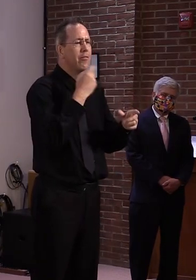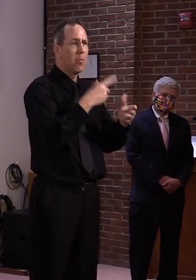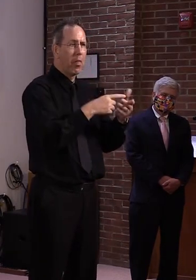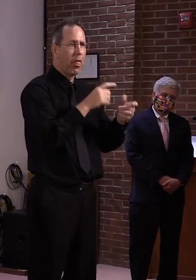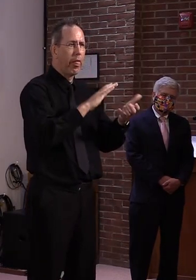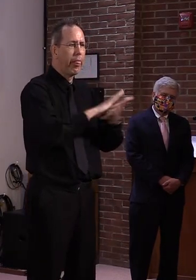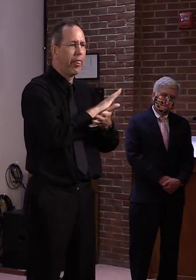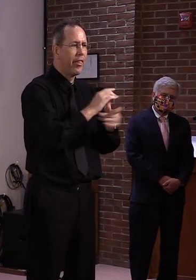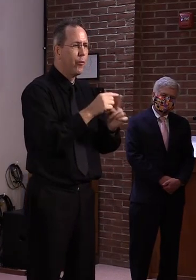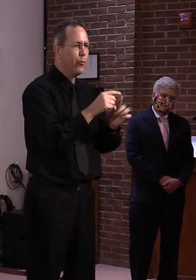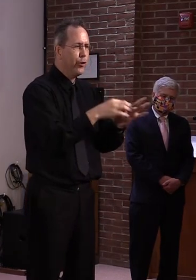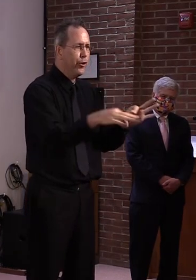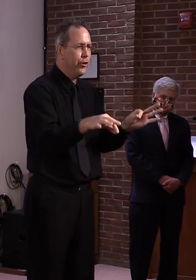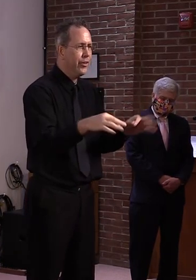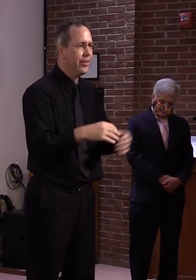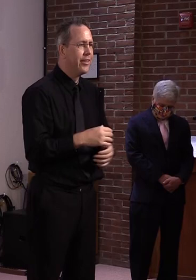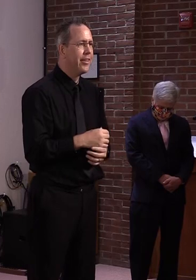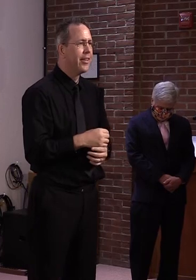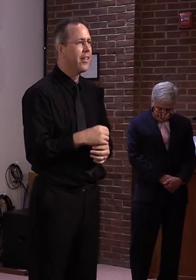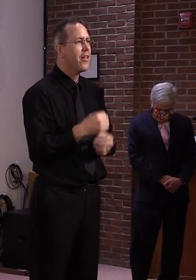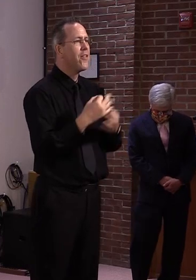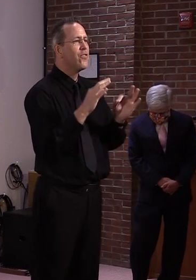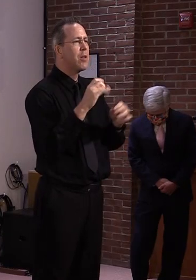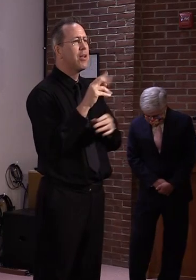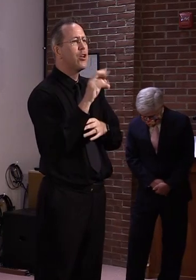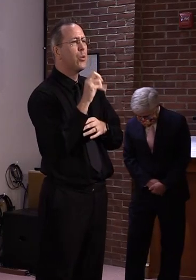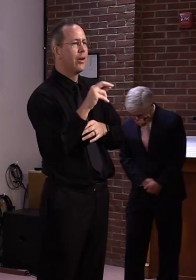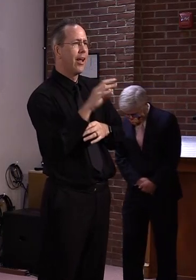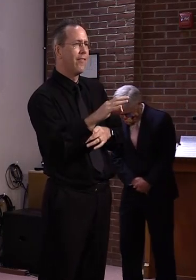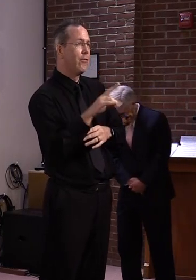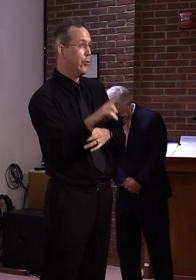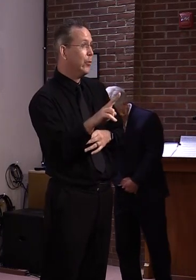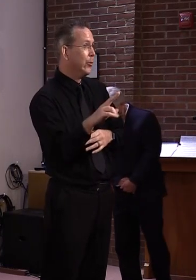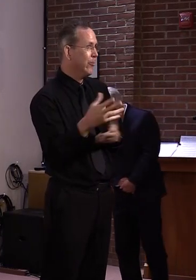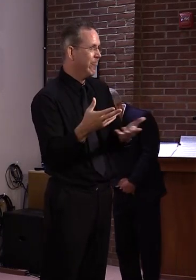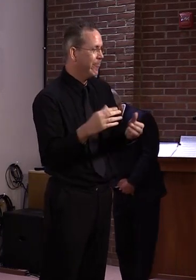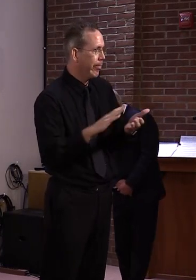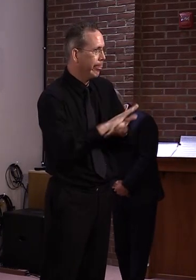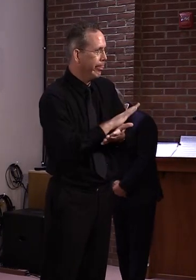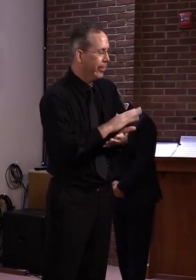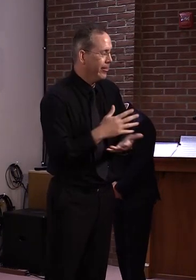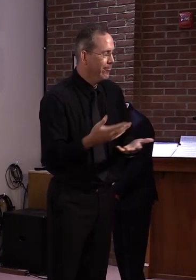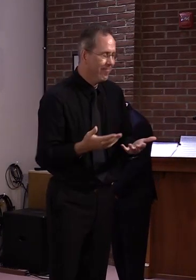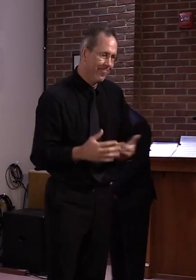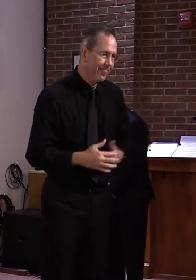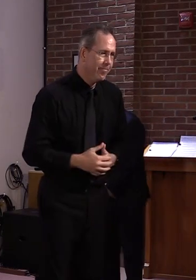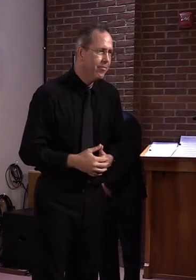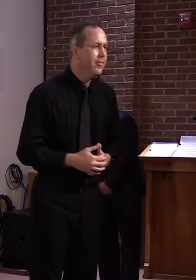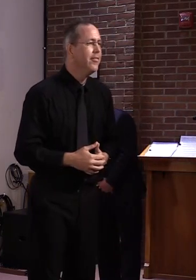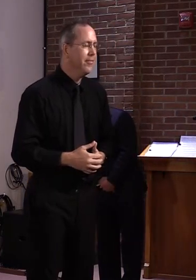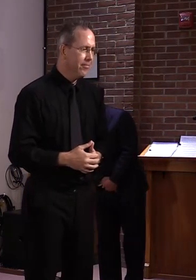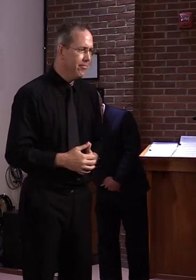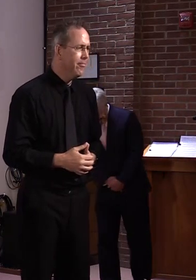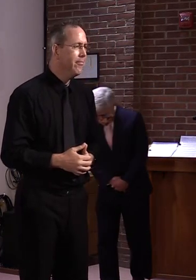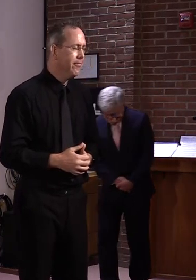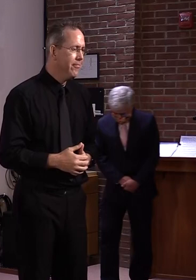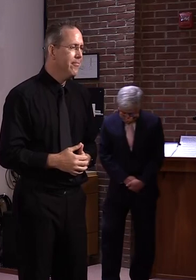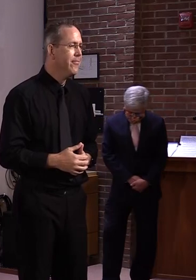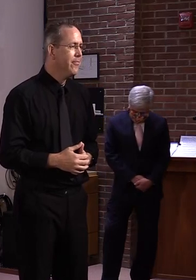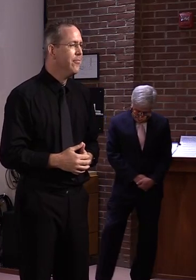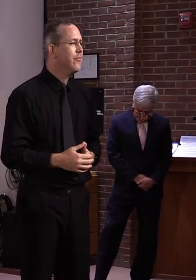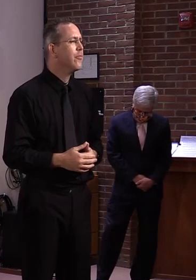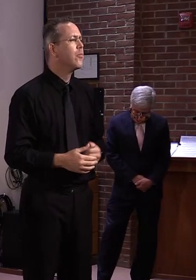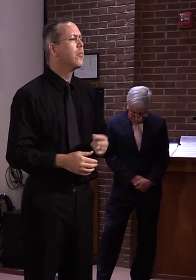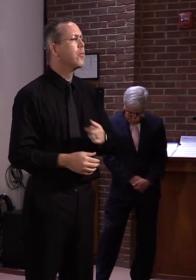You spoke earlier about colleges opening up. And given the